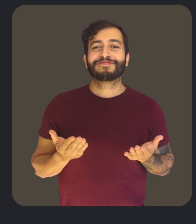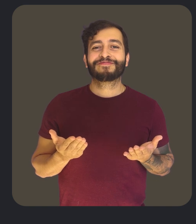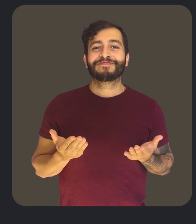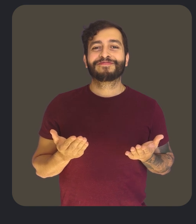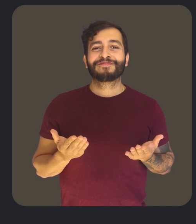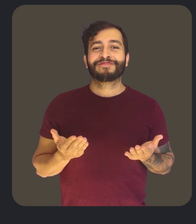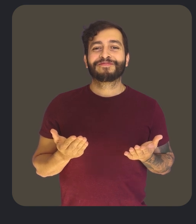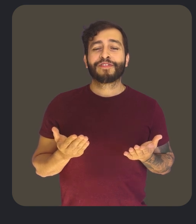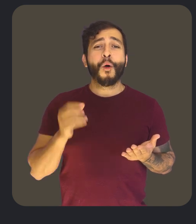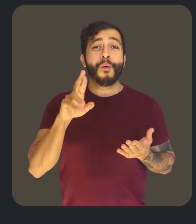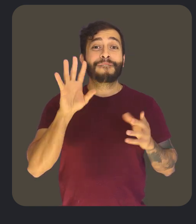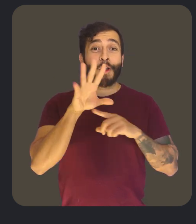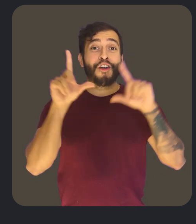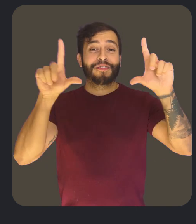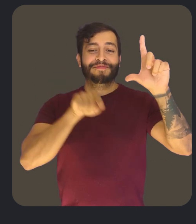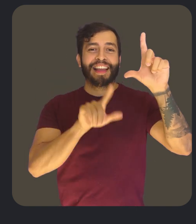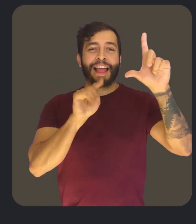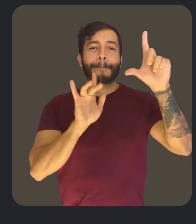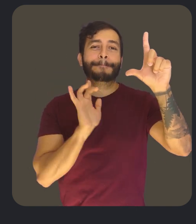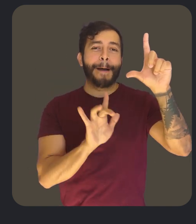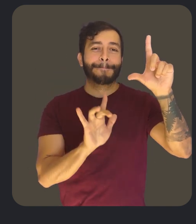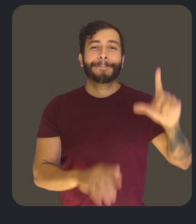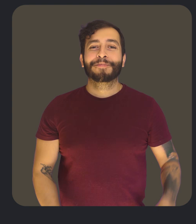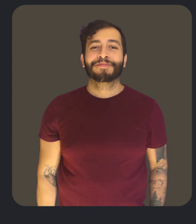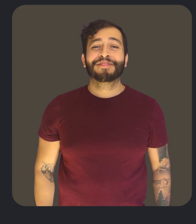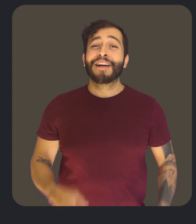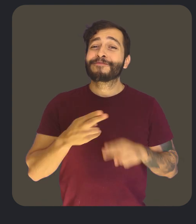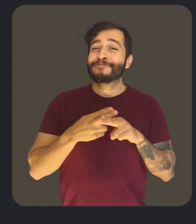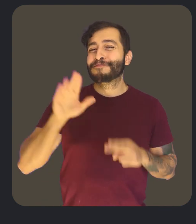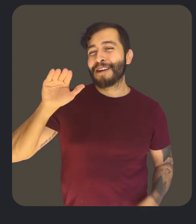slash news, or by clicking the link in the description of this video. Bye for now.